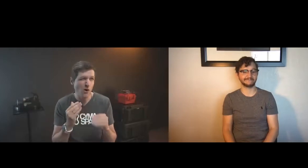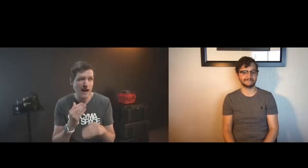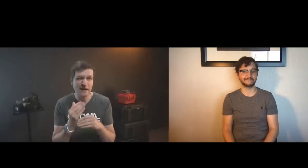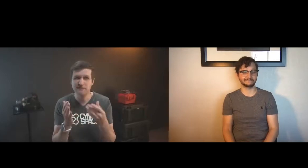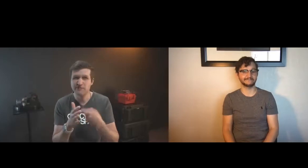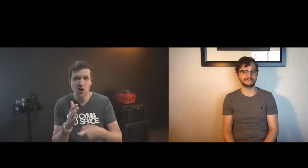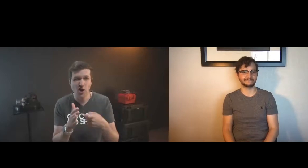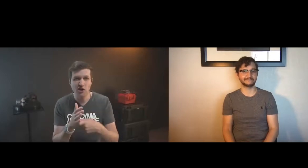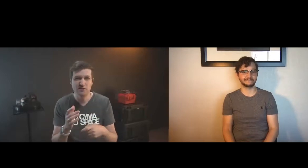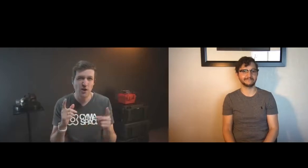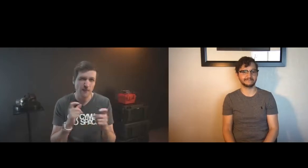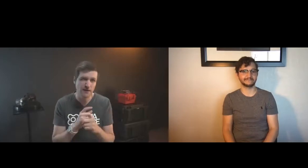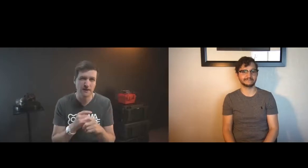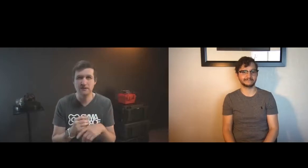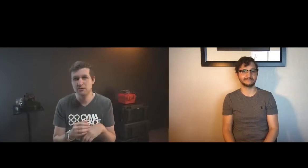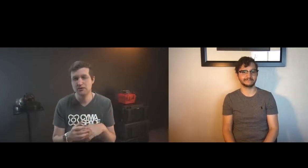gloves will miss that